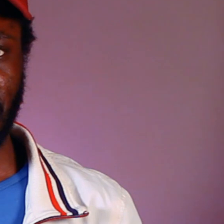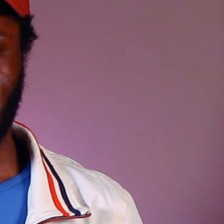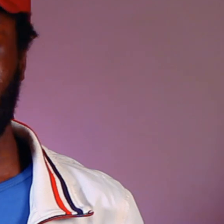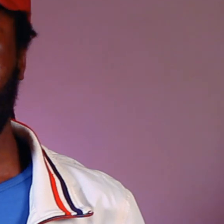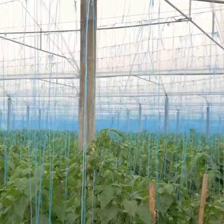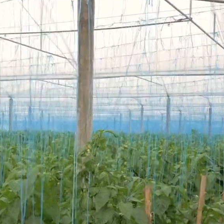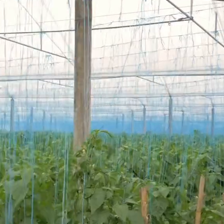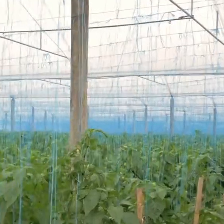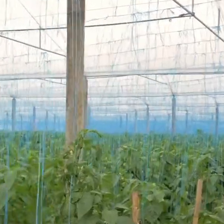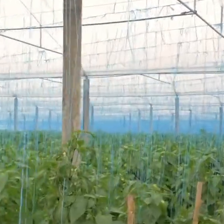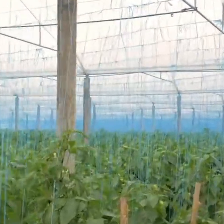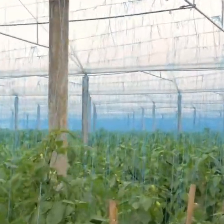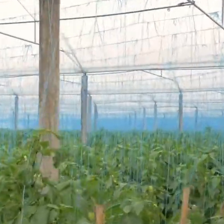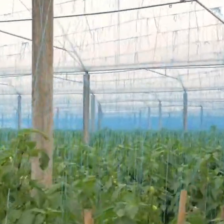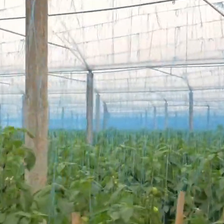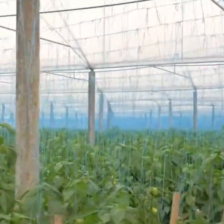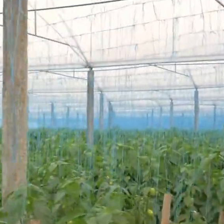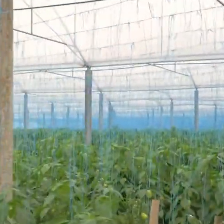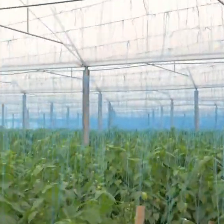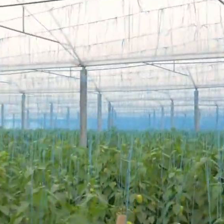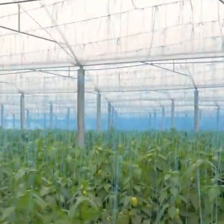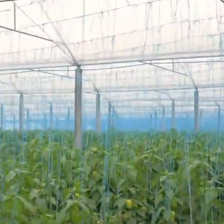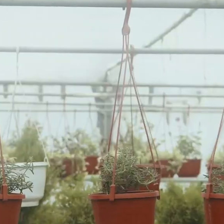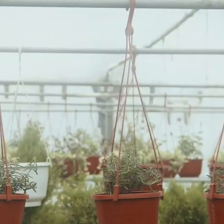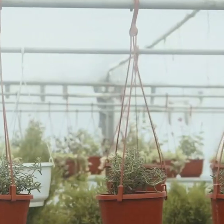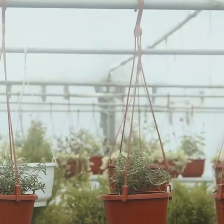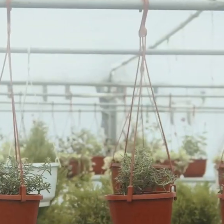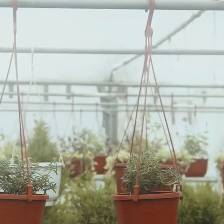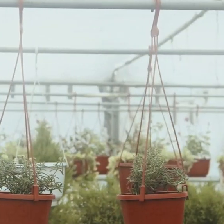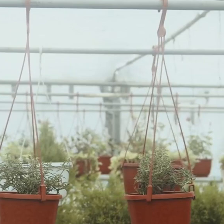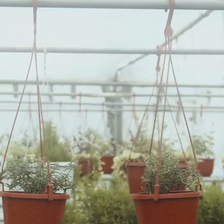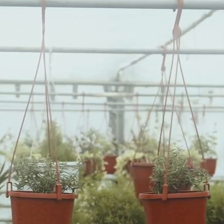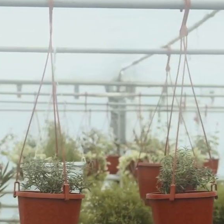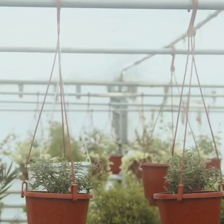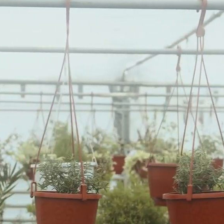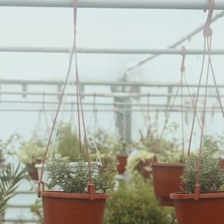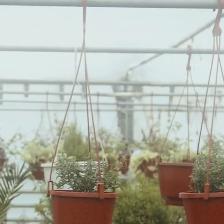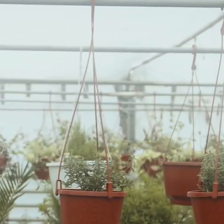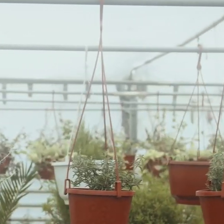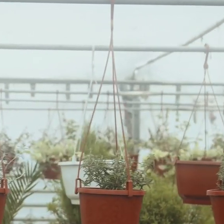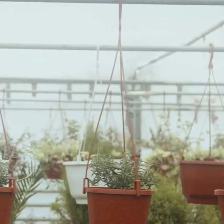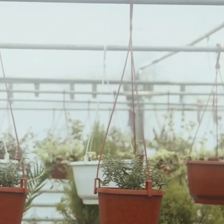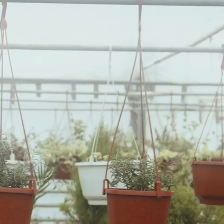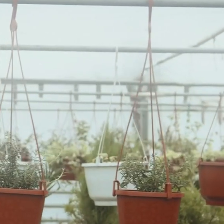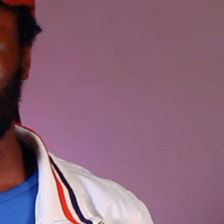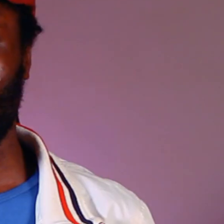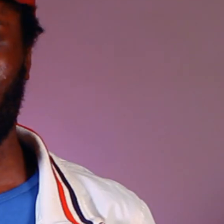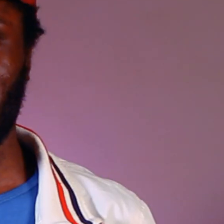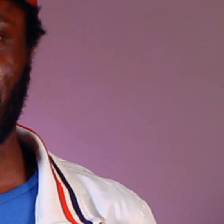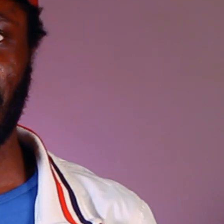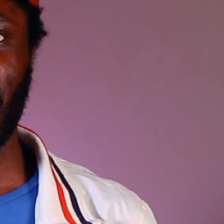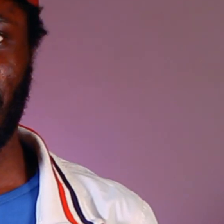Minister says Ghana is now improving the quality of the country's vegetables with the new greenhouse farming technology